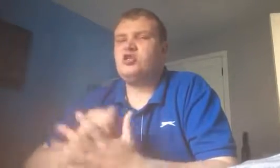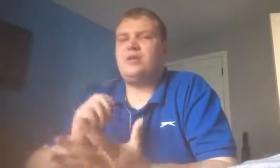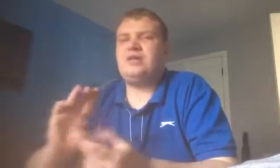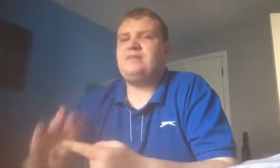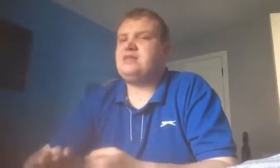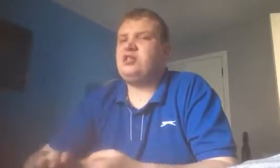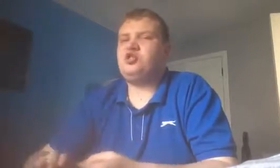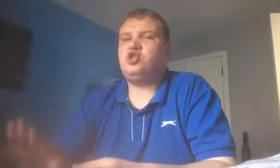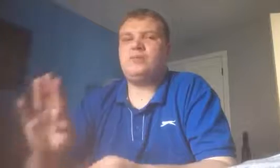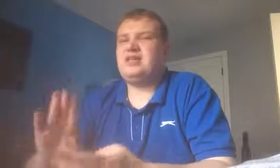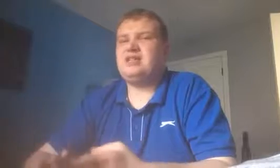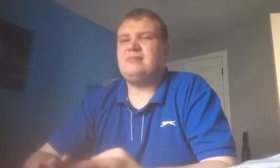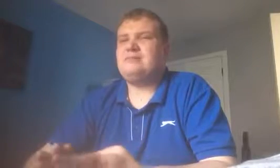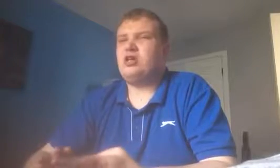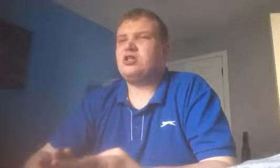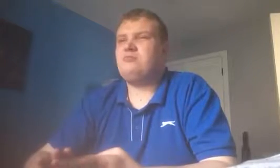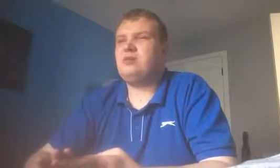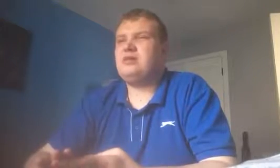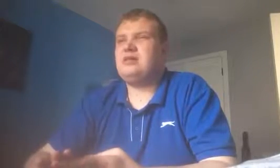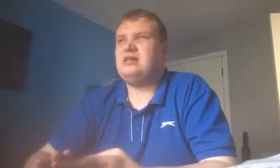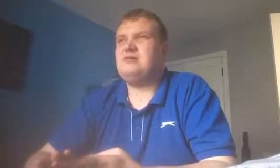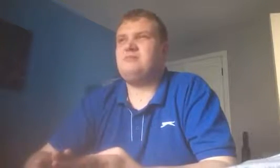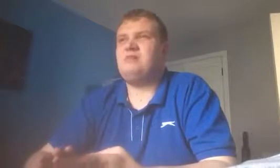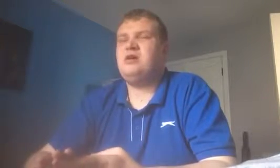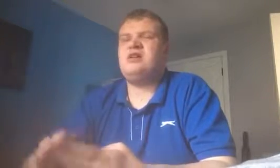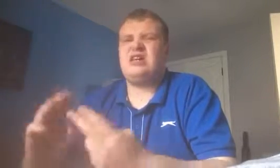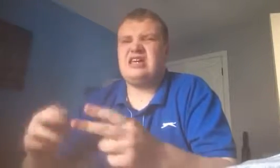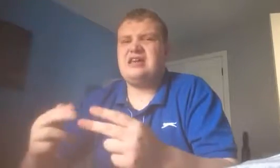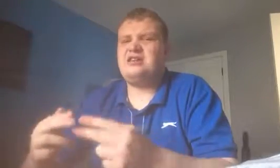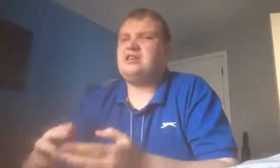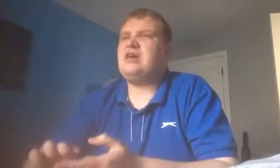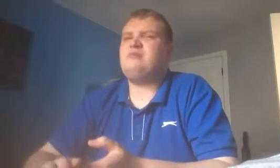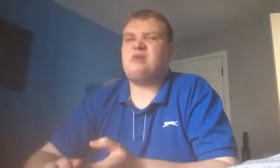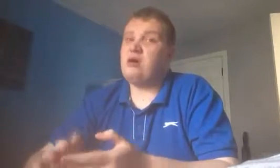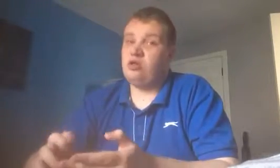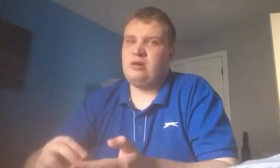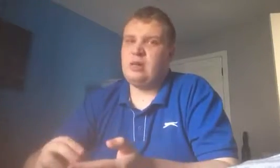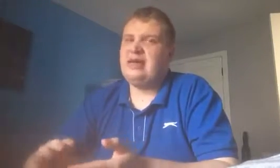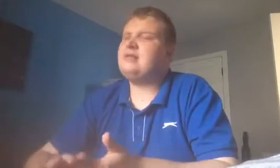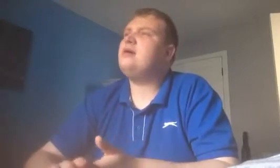Dominated possession. Dominated man marking really. Getting into the game a little bit late.